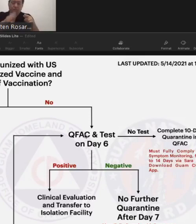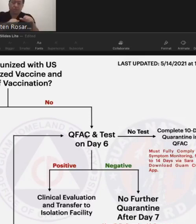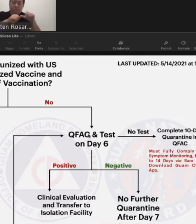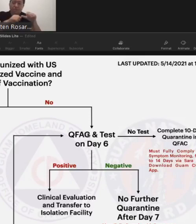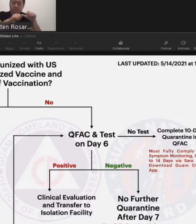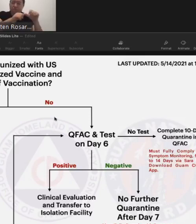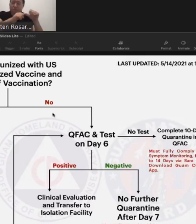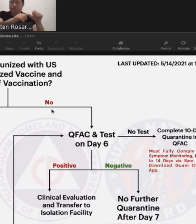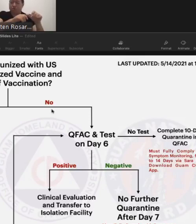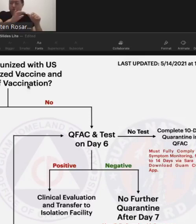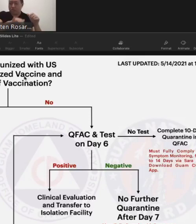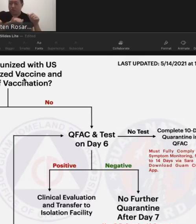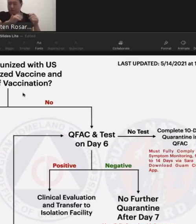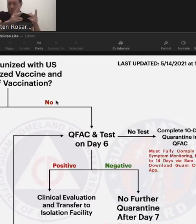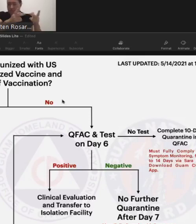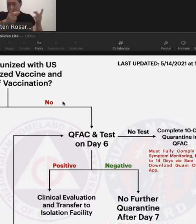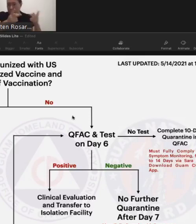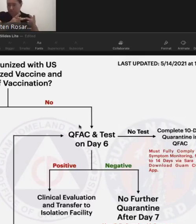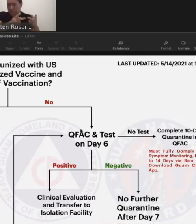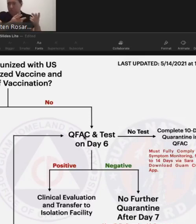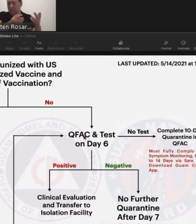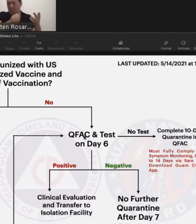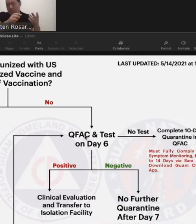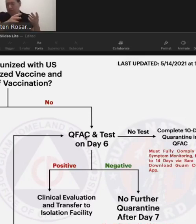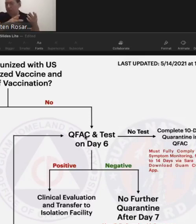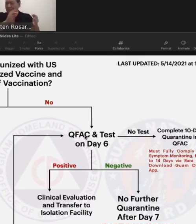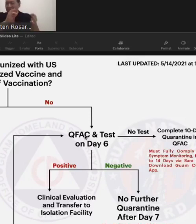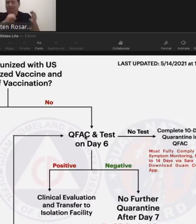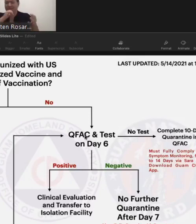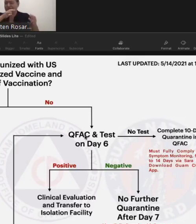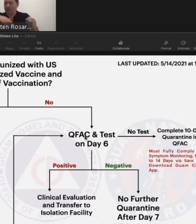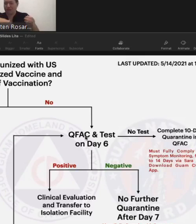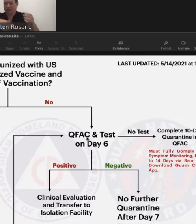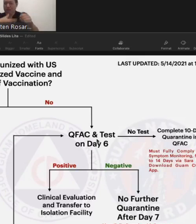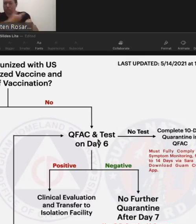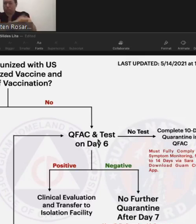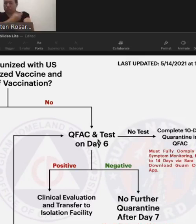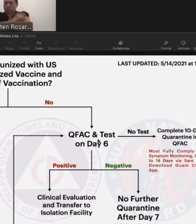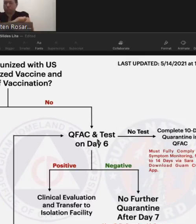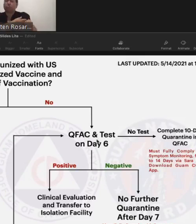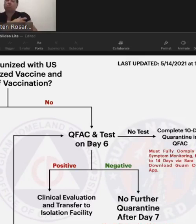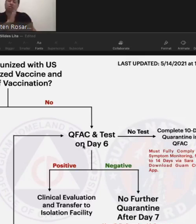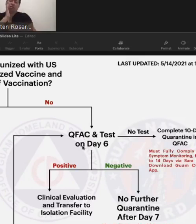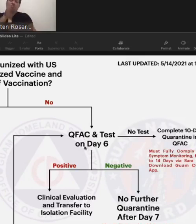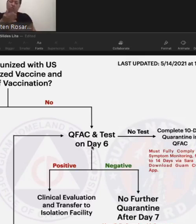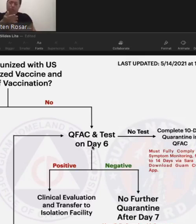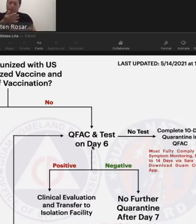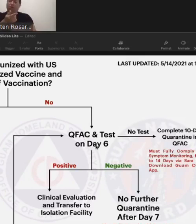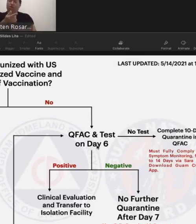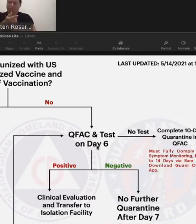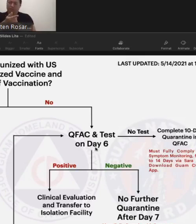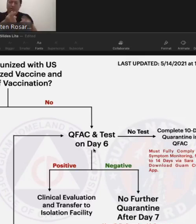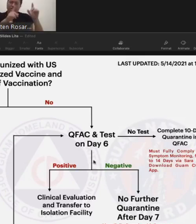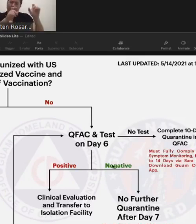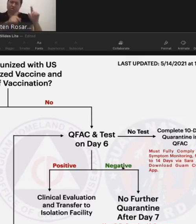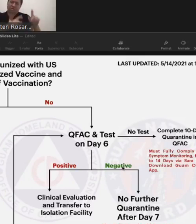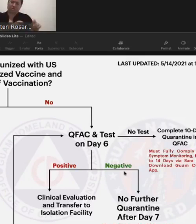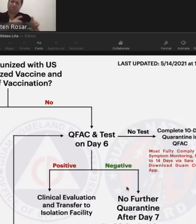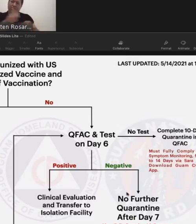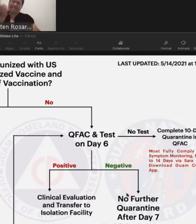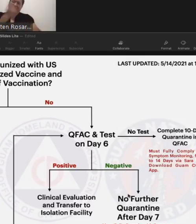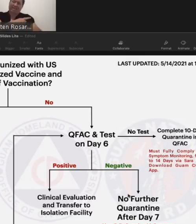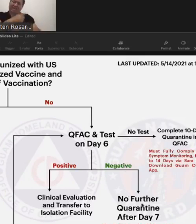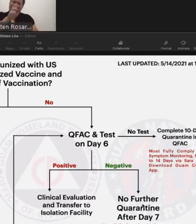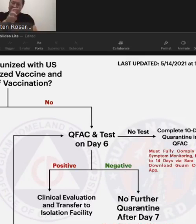Q Fact And also If you're Just not Humanized You will Be in The Quarantine Facility With the Opportunity Test on Day 6 And if It's